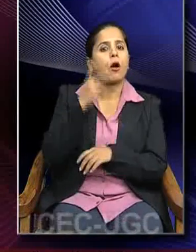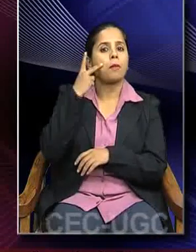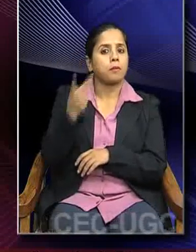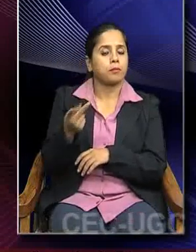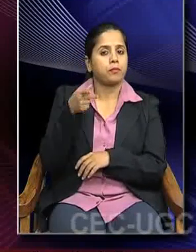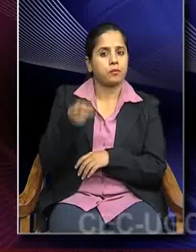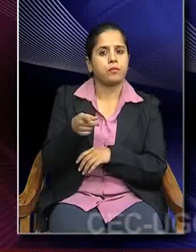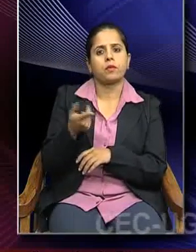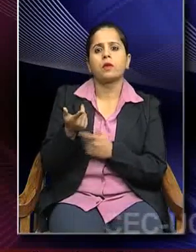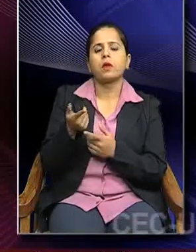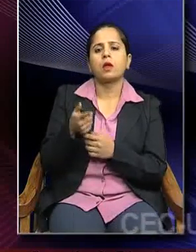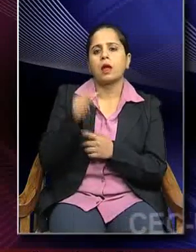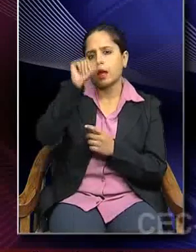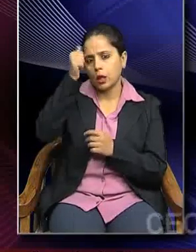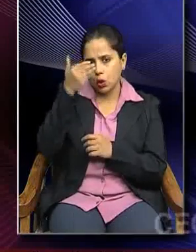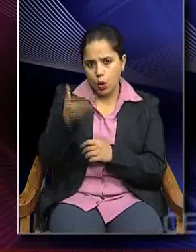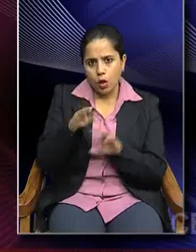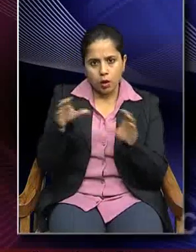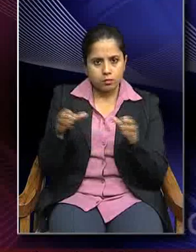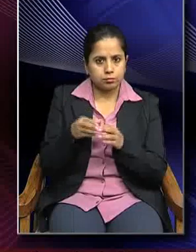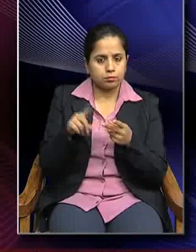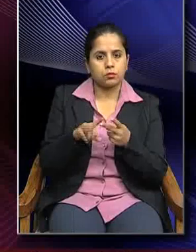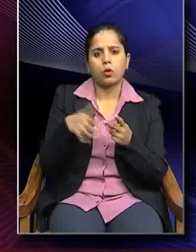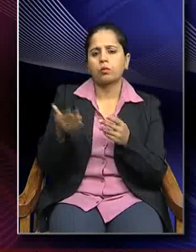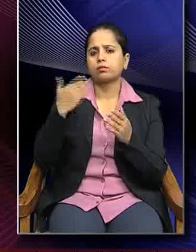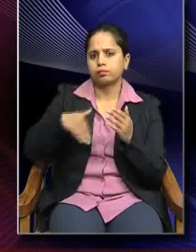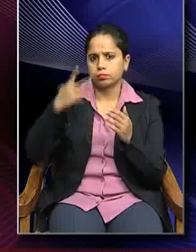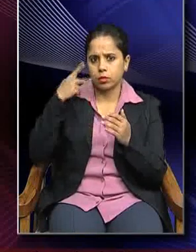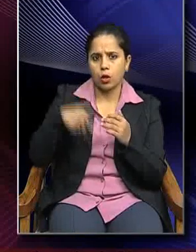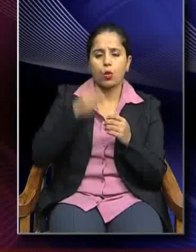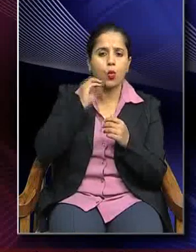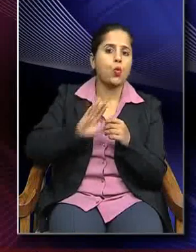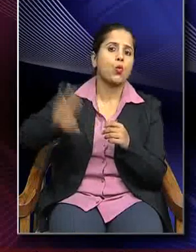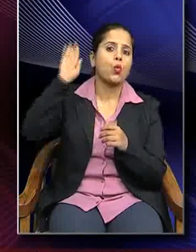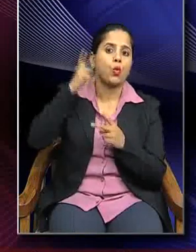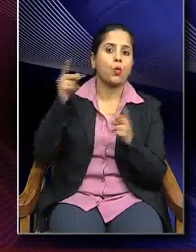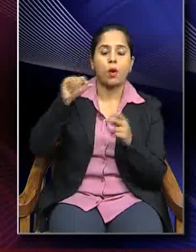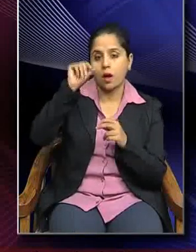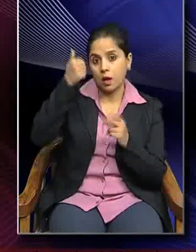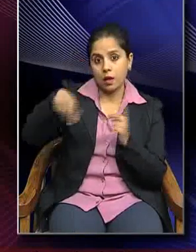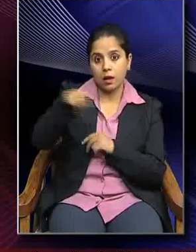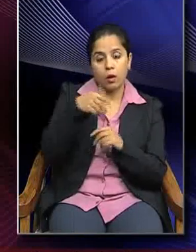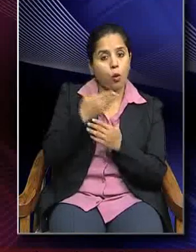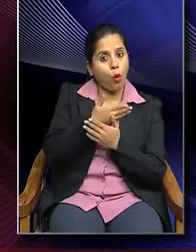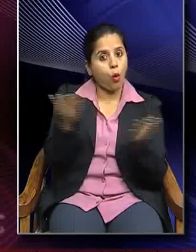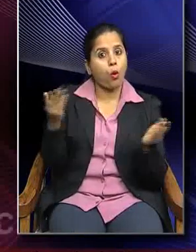Vedic Hinduism or subsequently the Puranic Hinduism, they are all